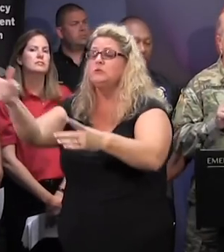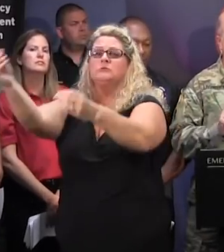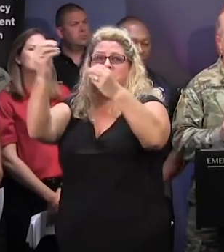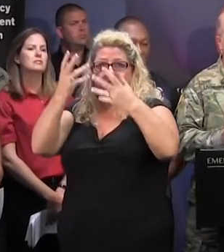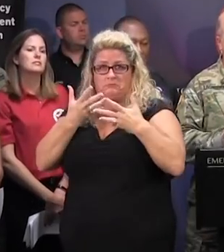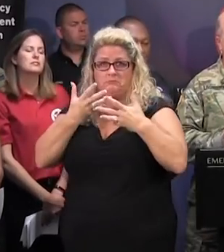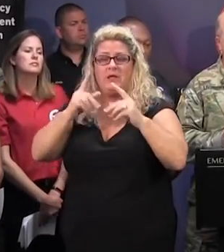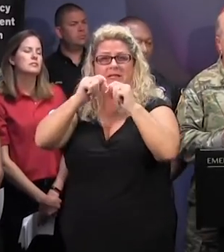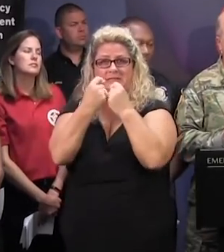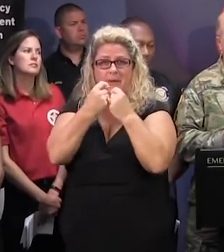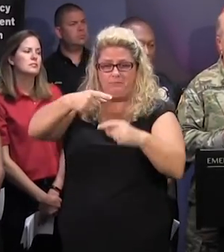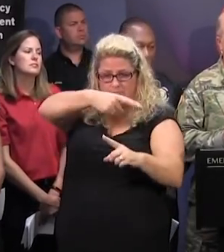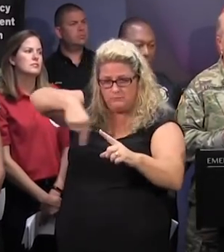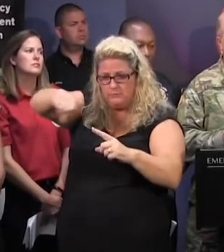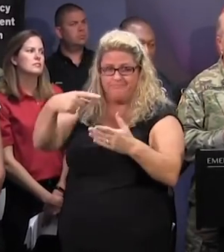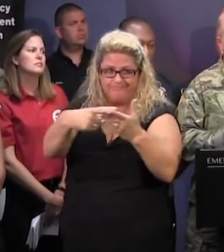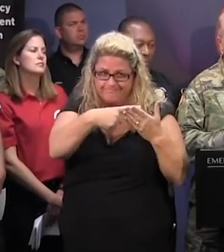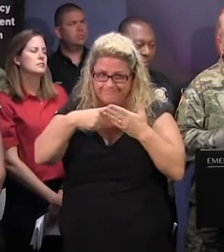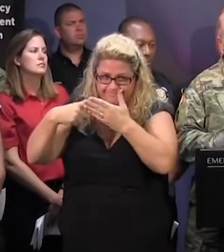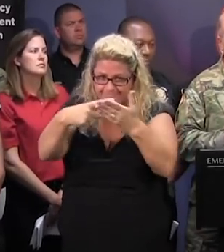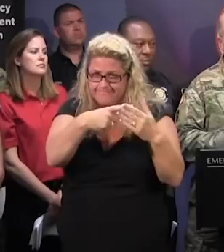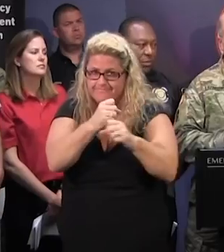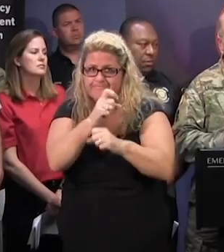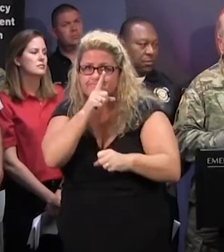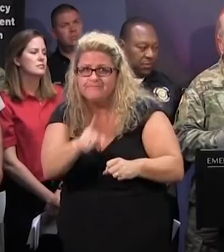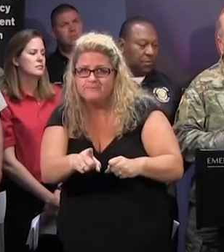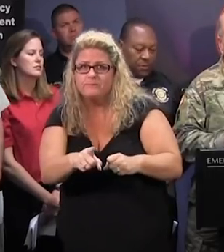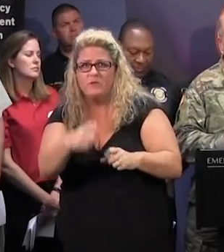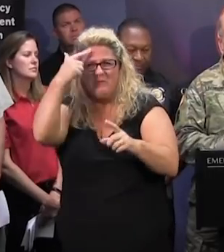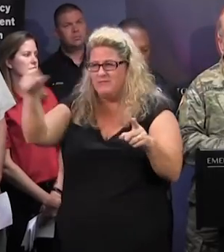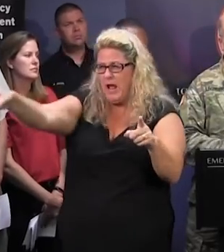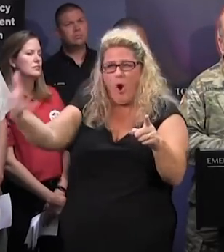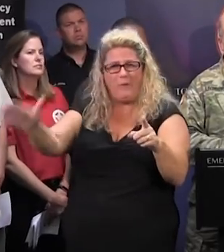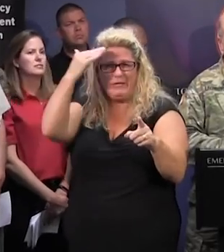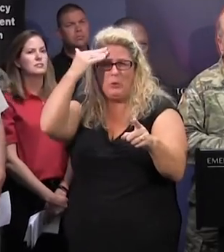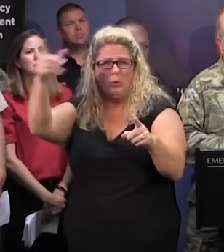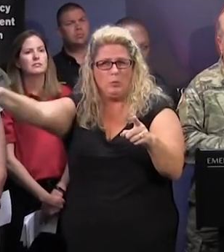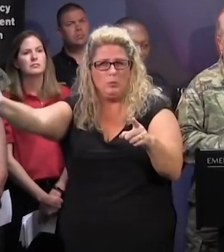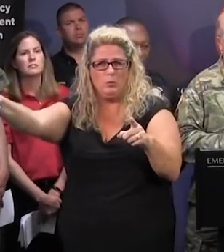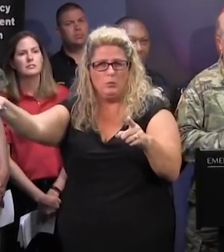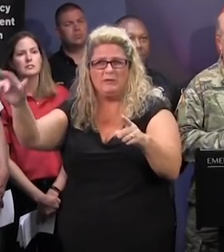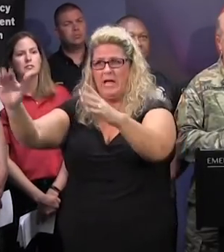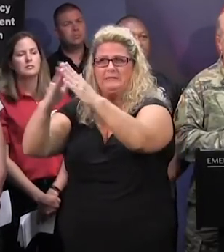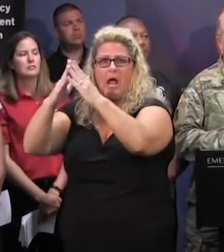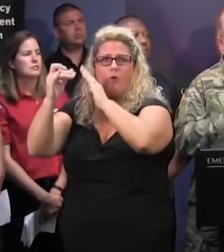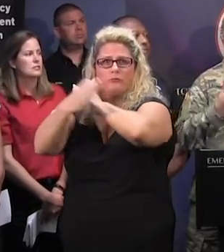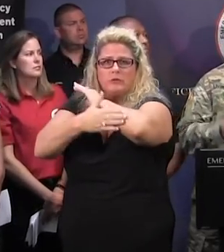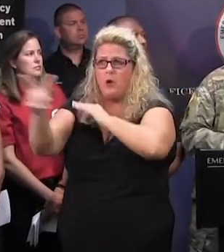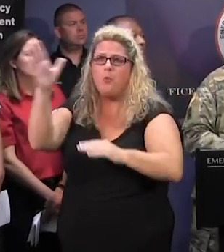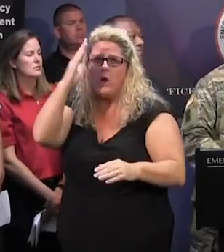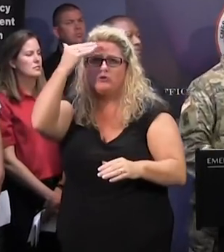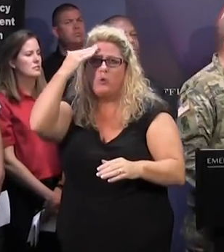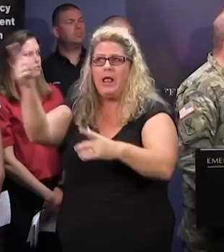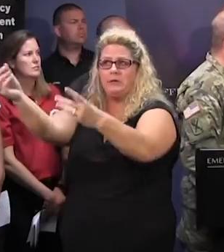but it's the local officials that will make that determination because they're best to make it because they're on the ground. So they'll make the call. They'll make the call. That's right. And it